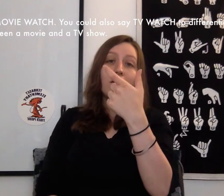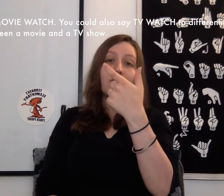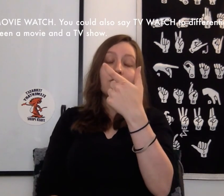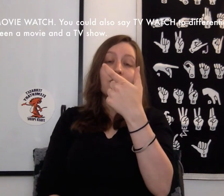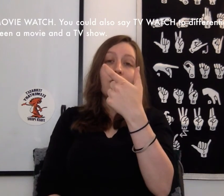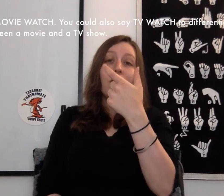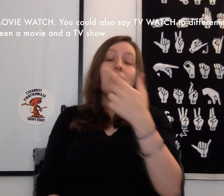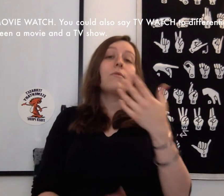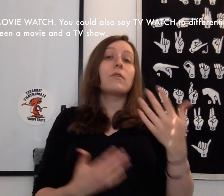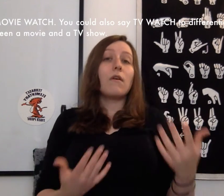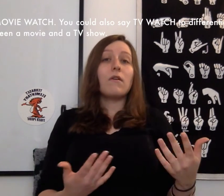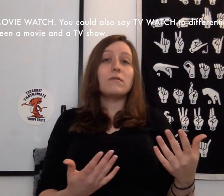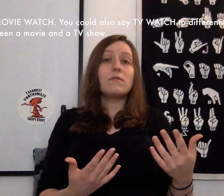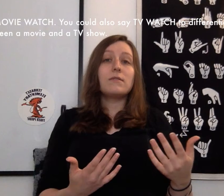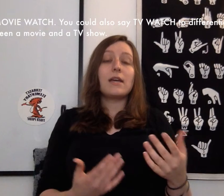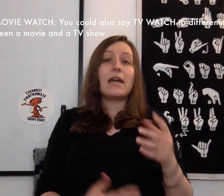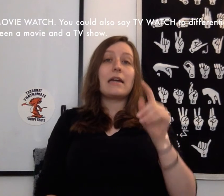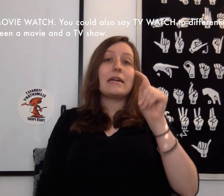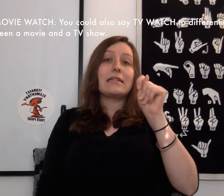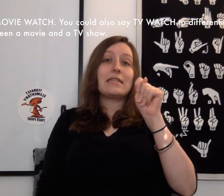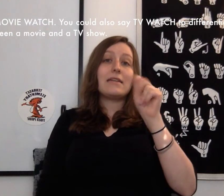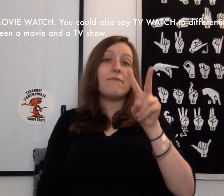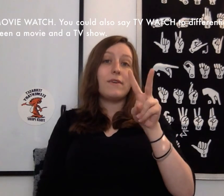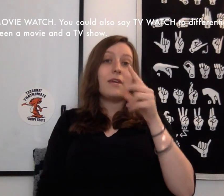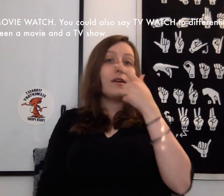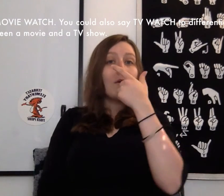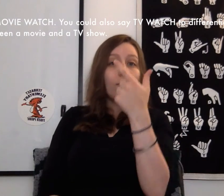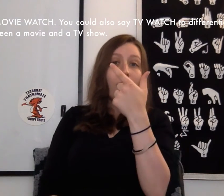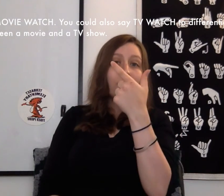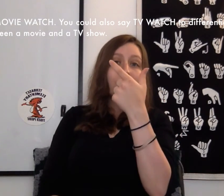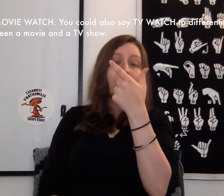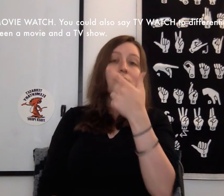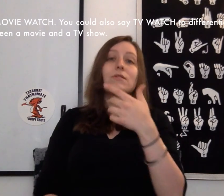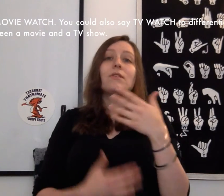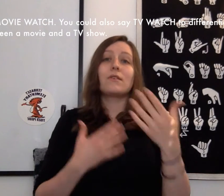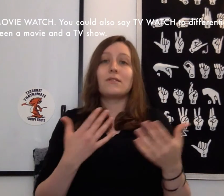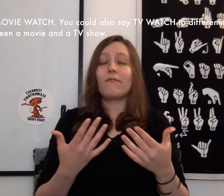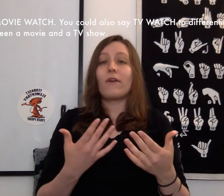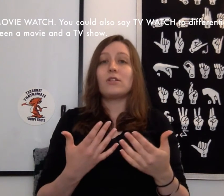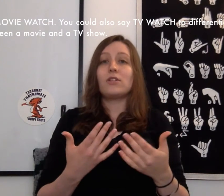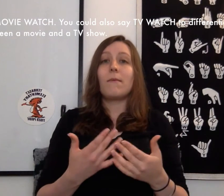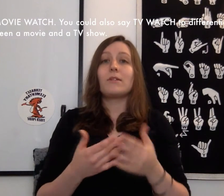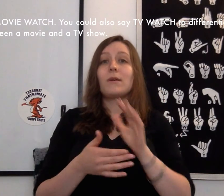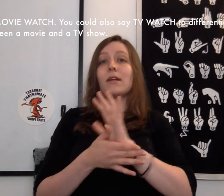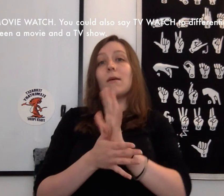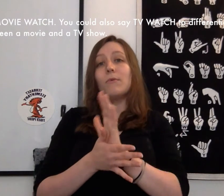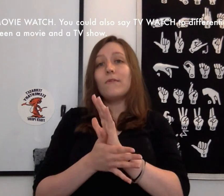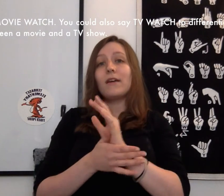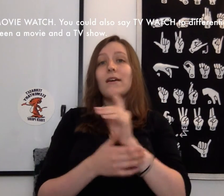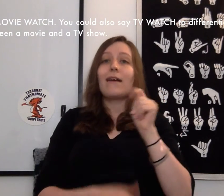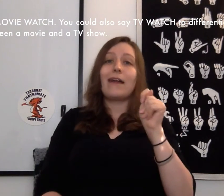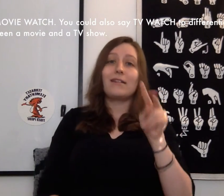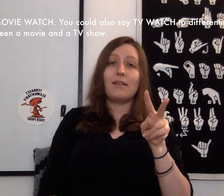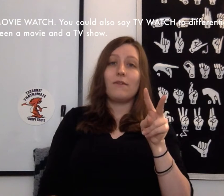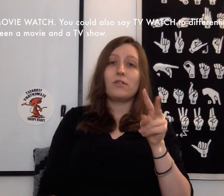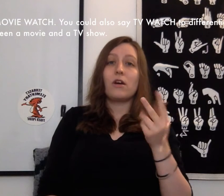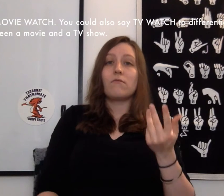You could also say TV watch to differentiate between a movie and a TV show.